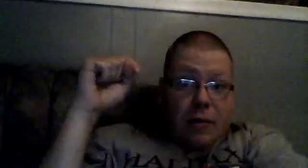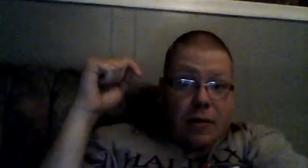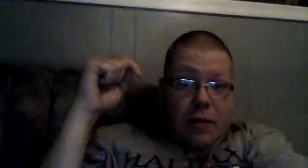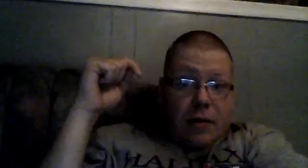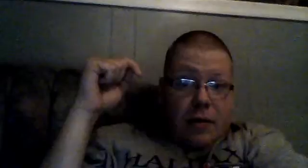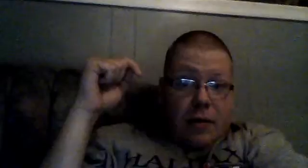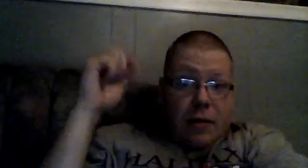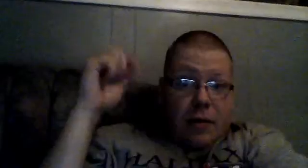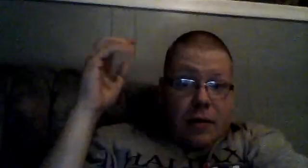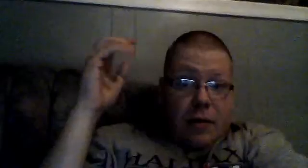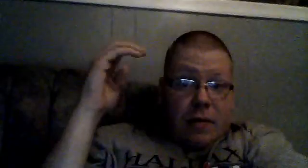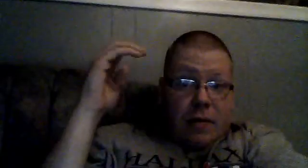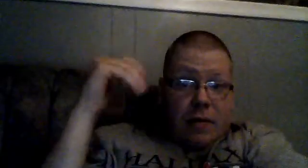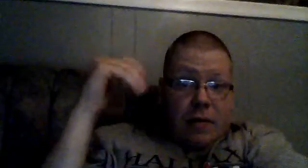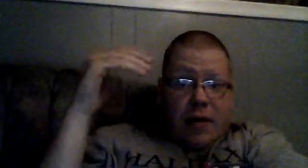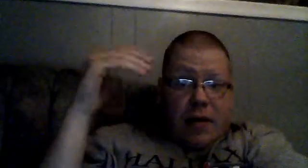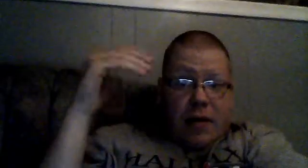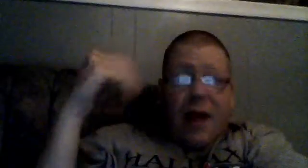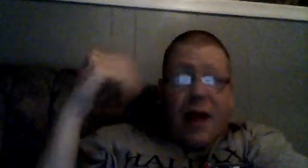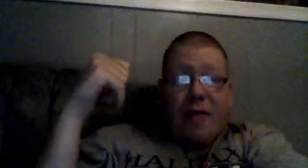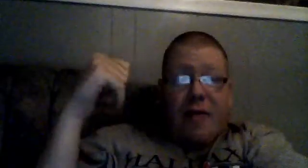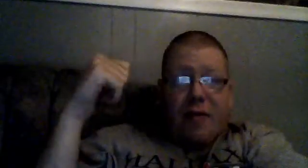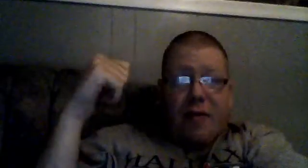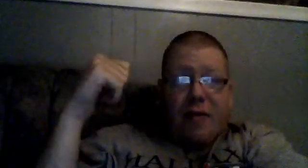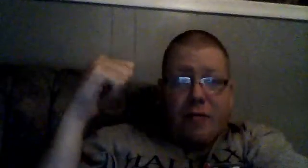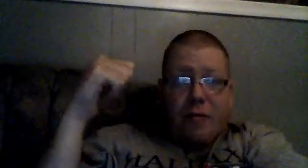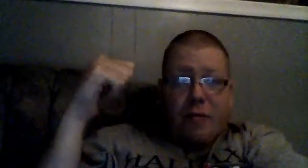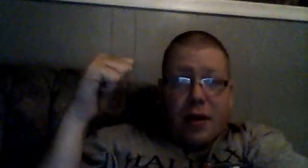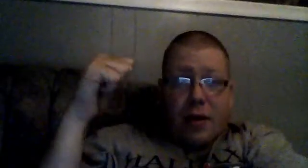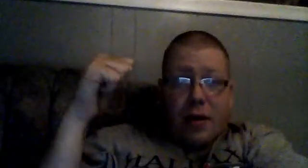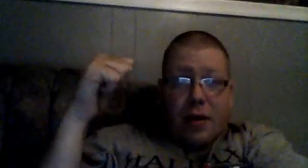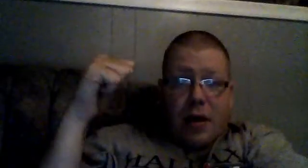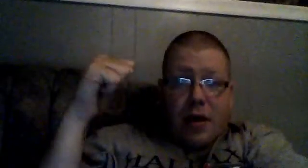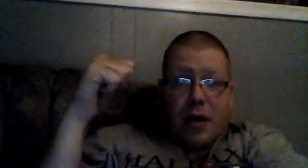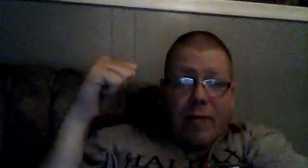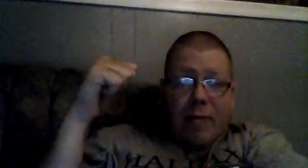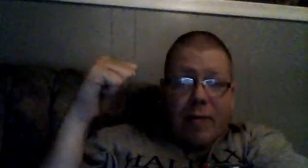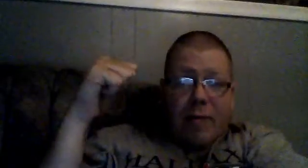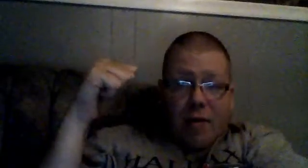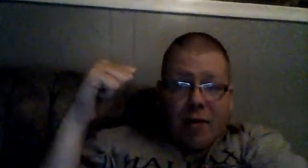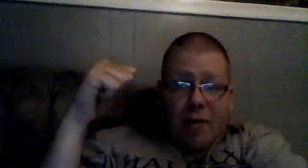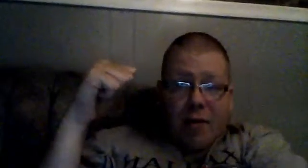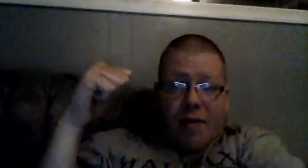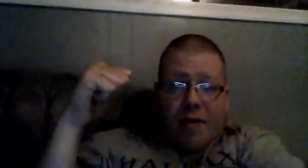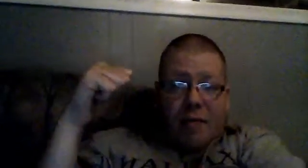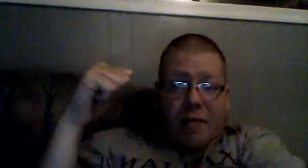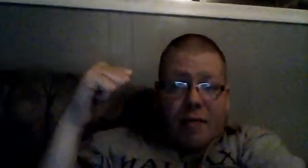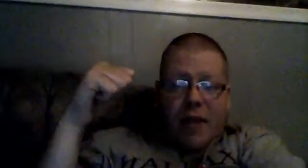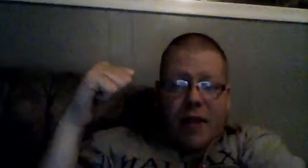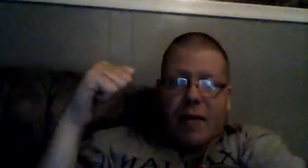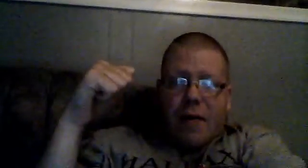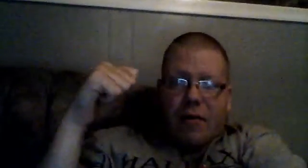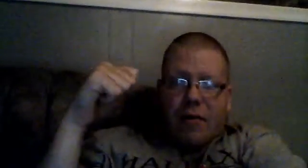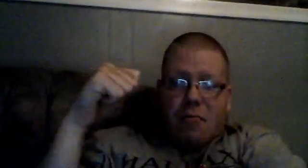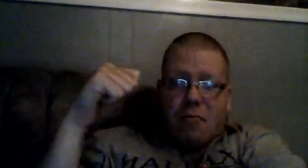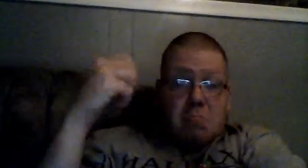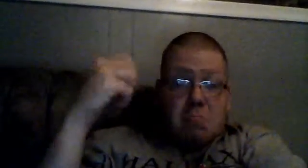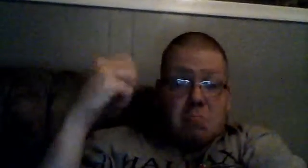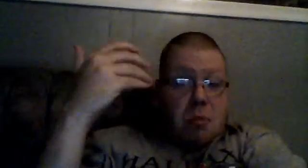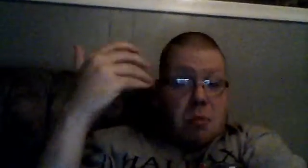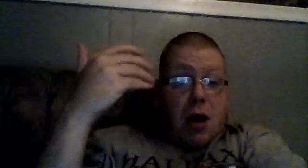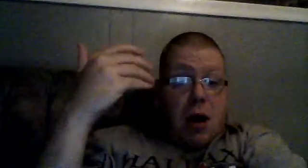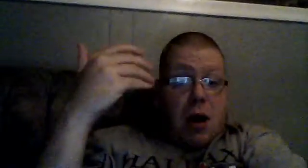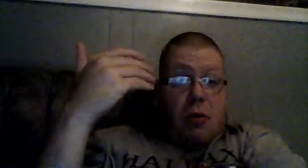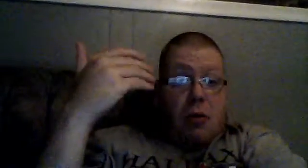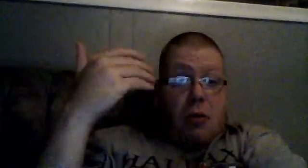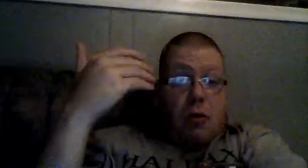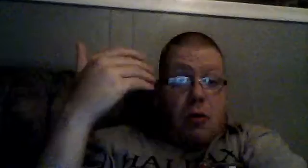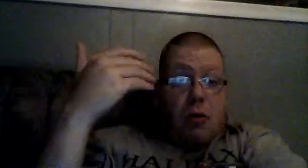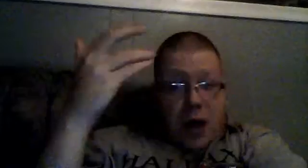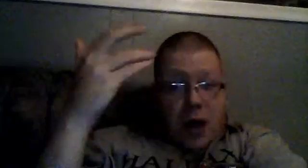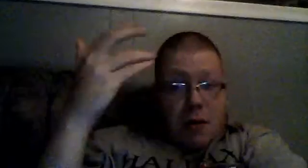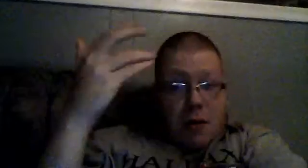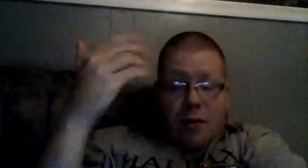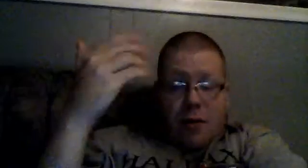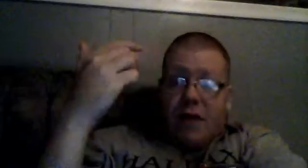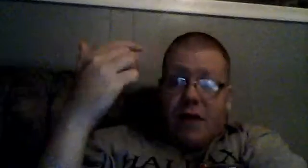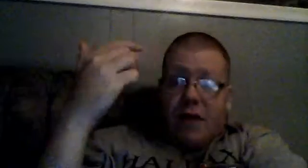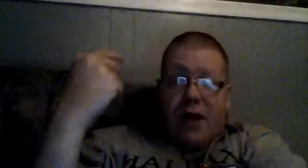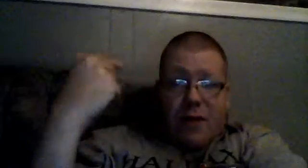since the last, SBA award season, that, I don't know why, you see, if if